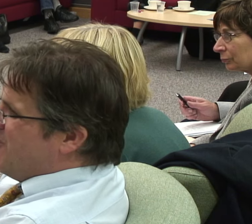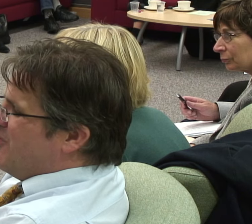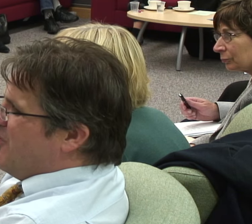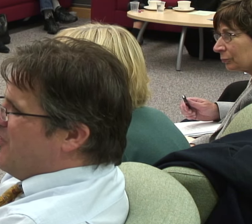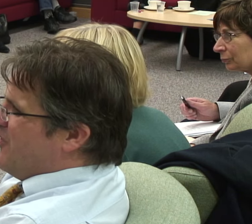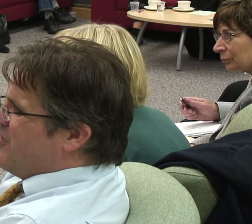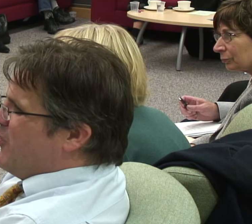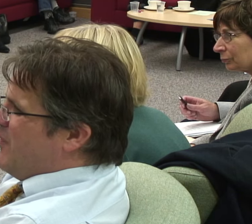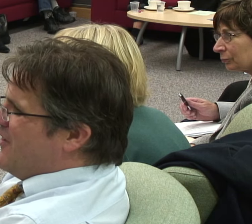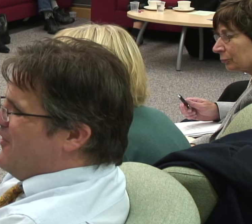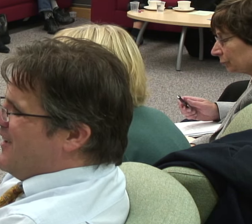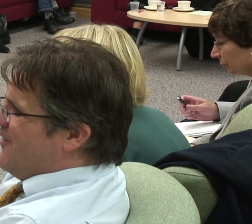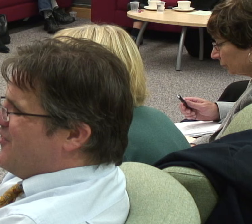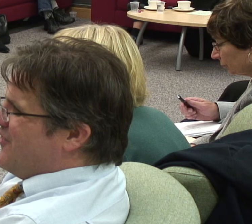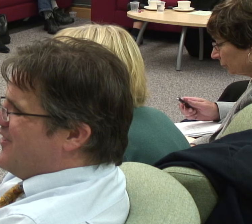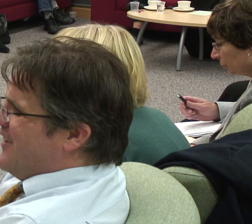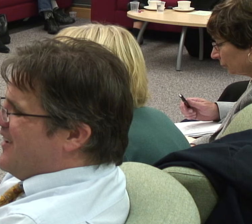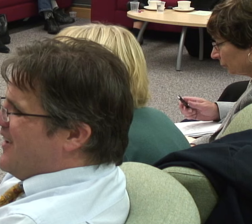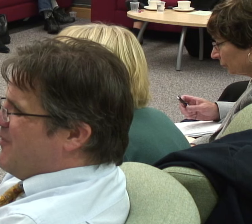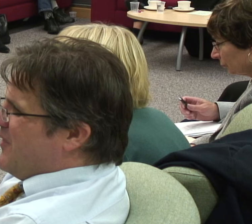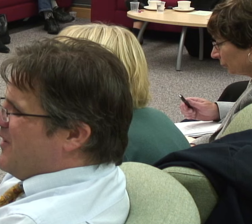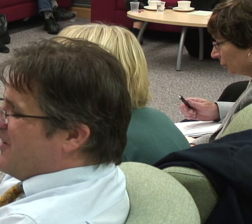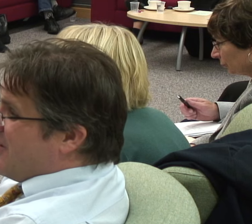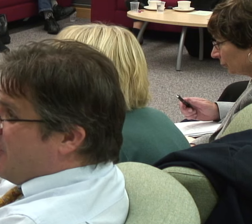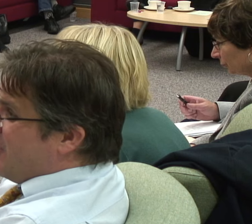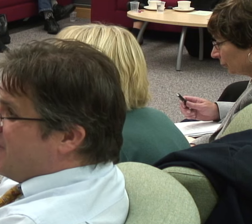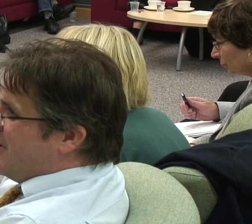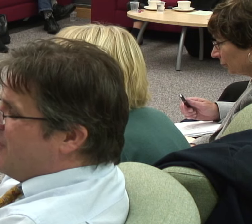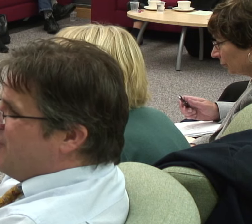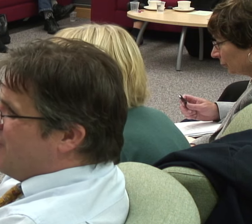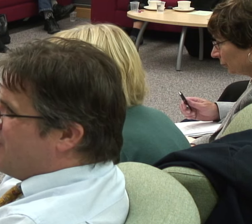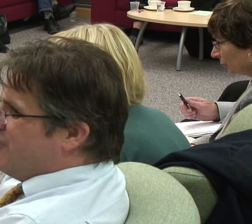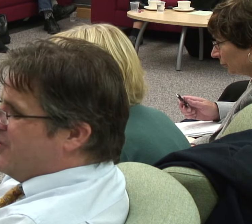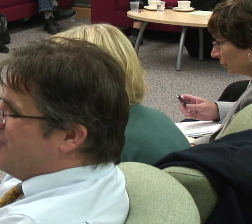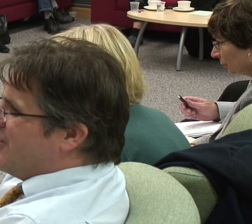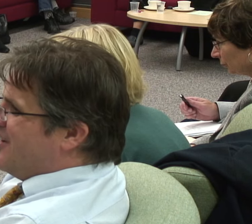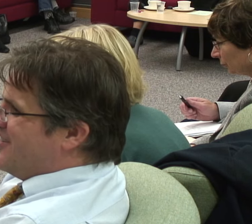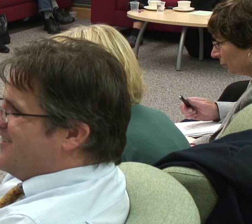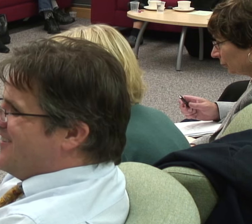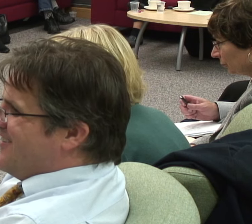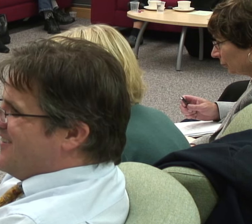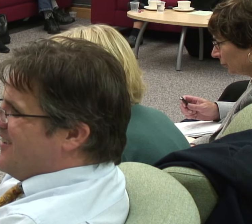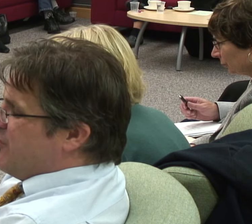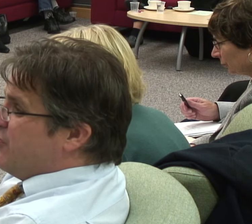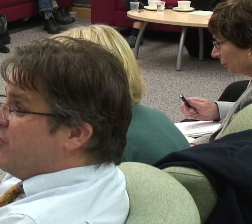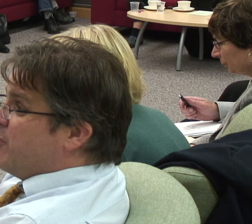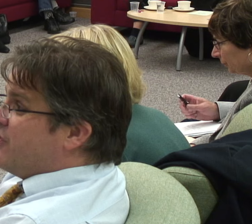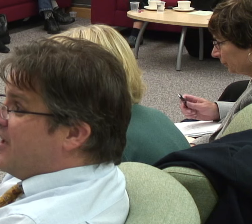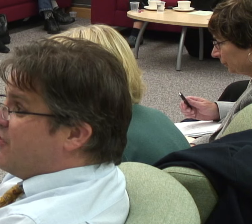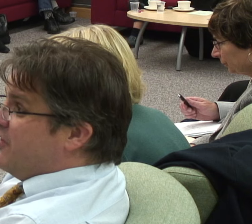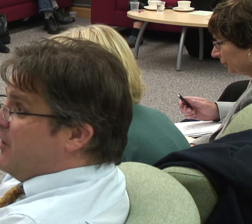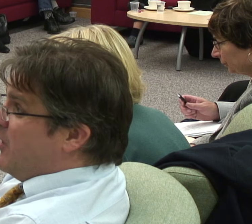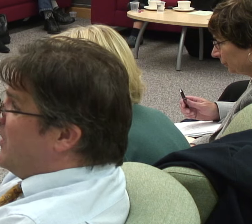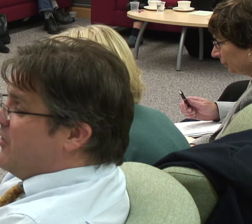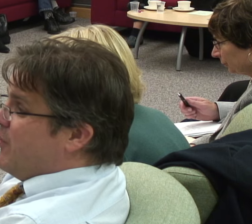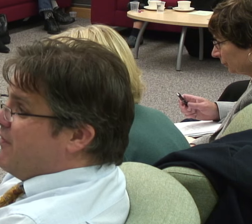so-called medical illnesses coercively so it's not just a field of psychiatry. For instance if a person